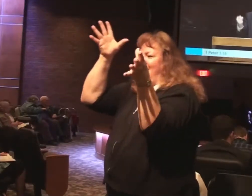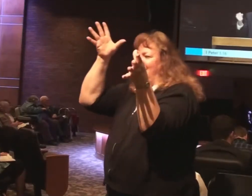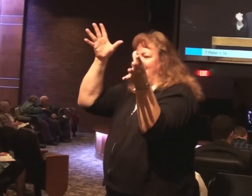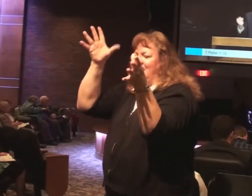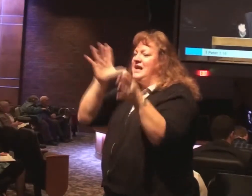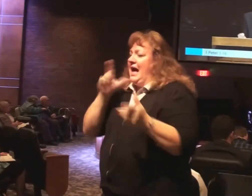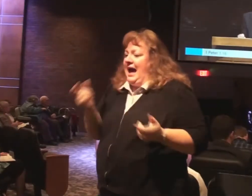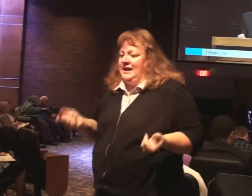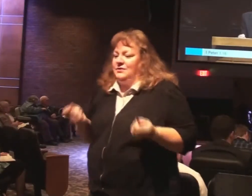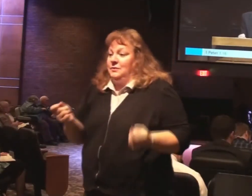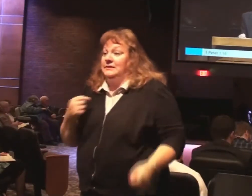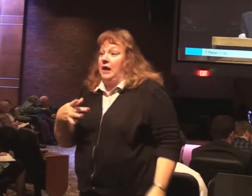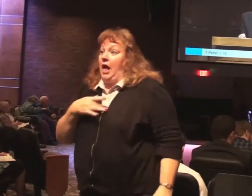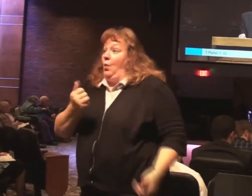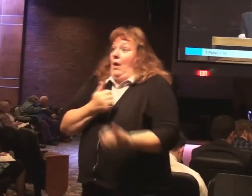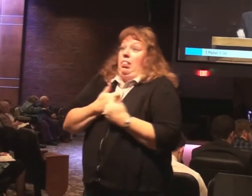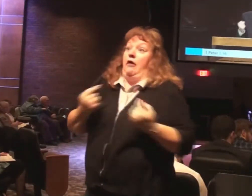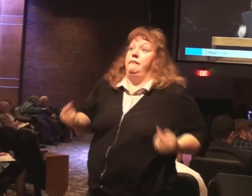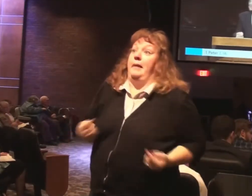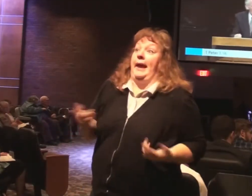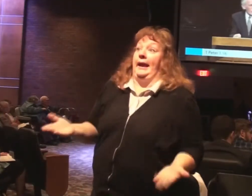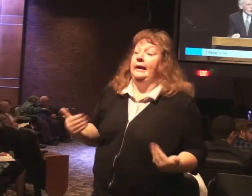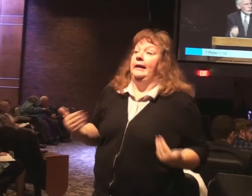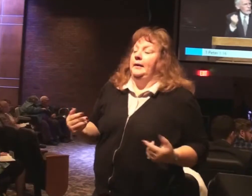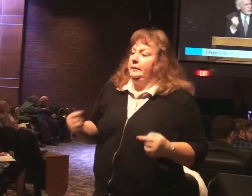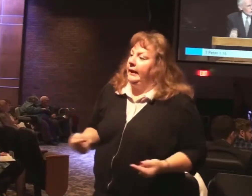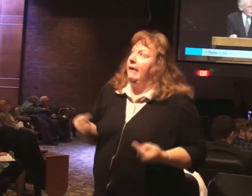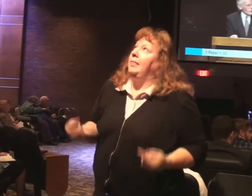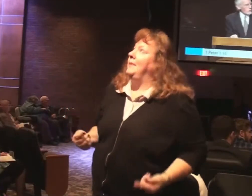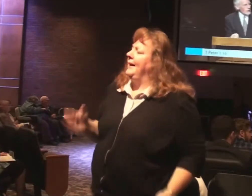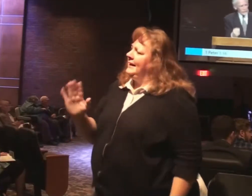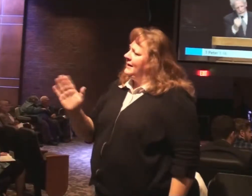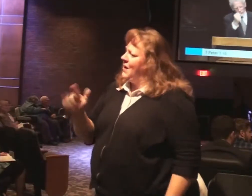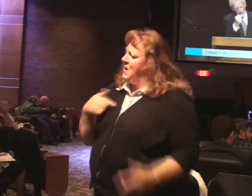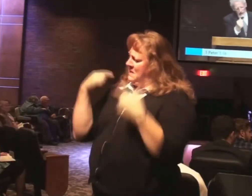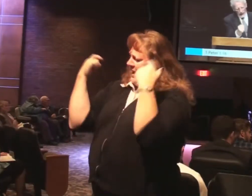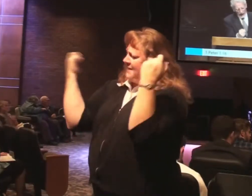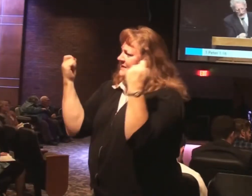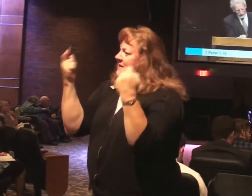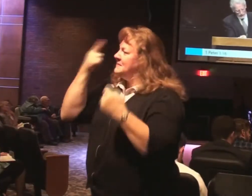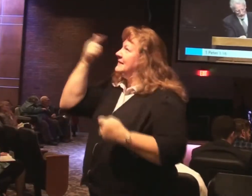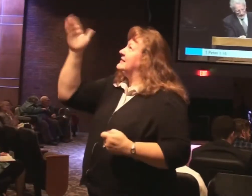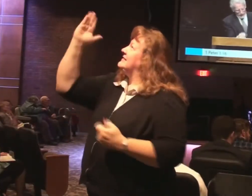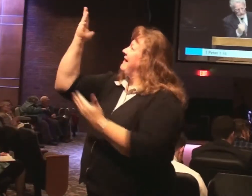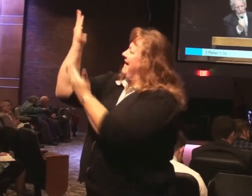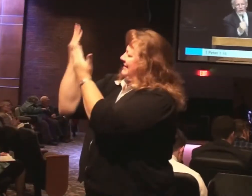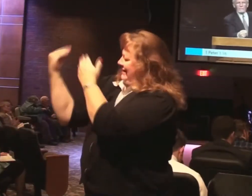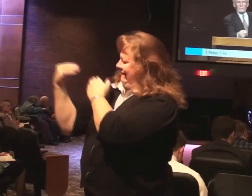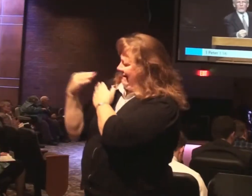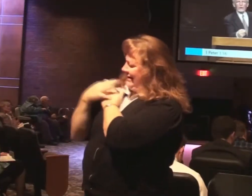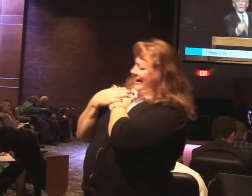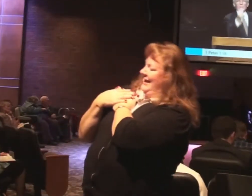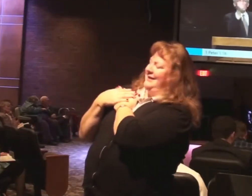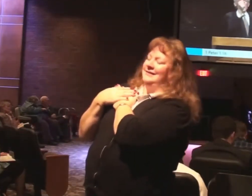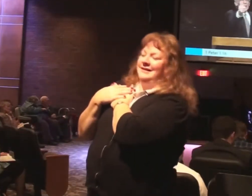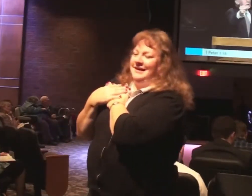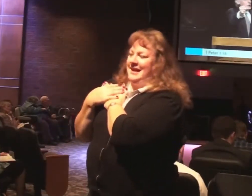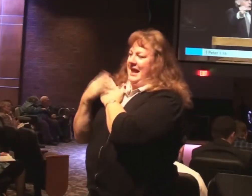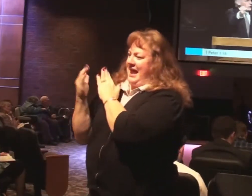because you like pain. You like suffering. You rejoice because you see the hand of God and his love for you in preparing you.